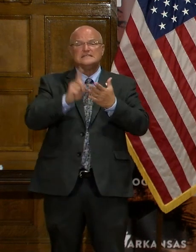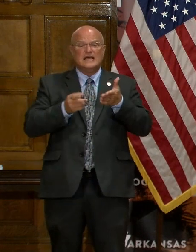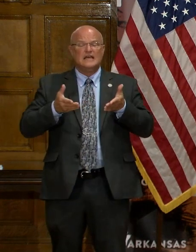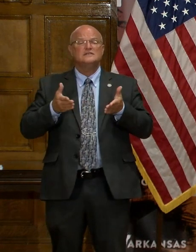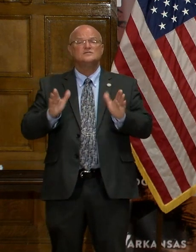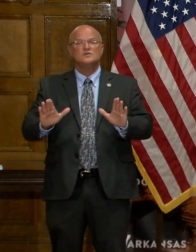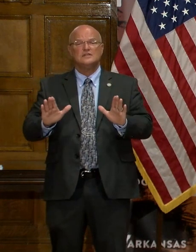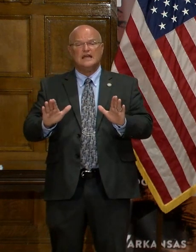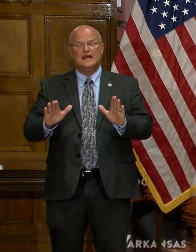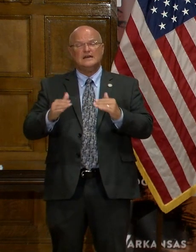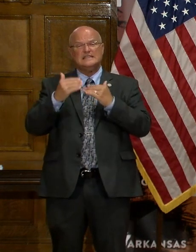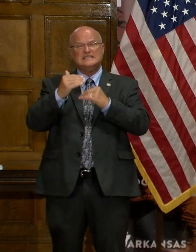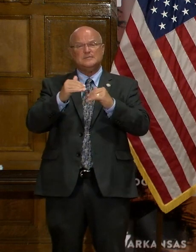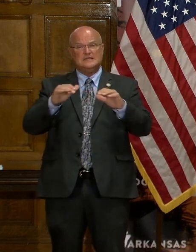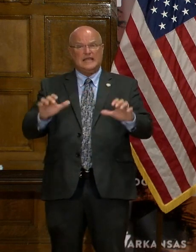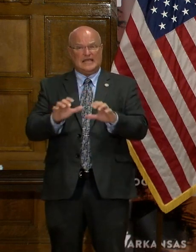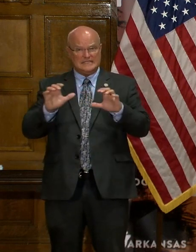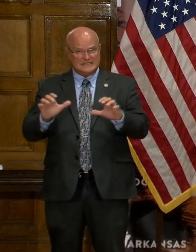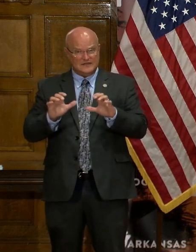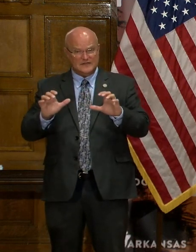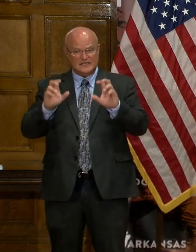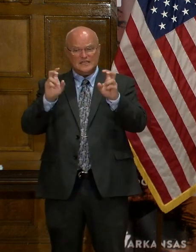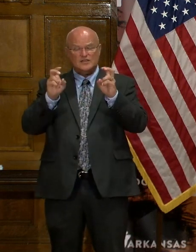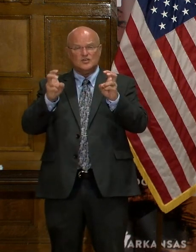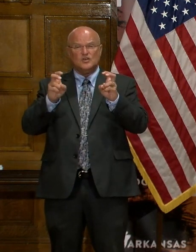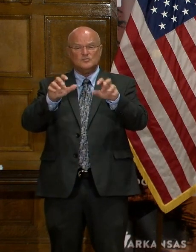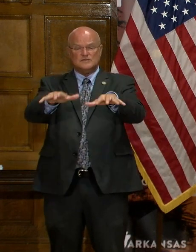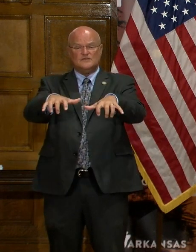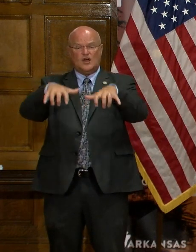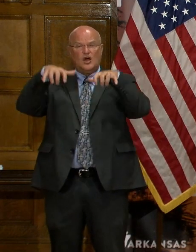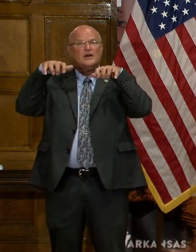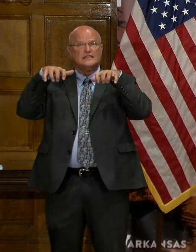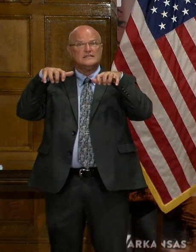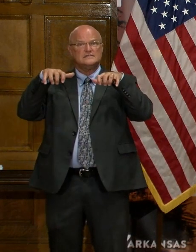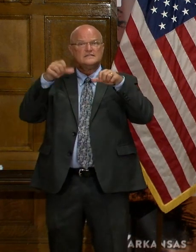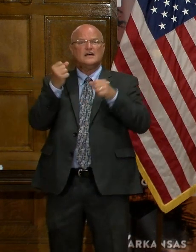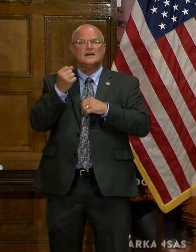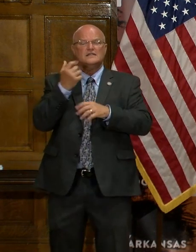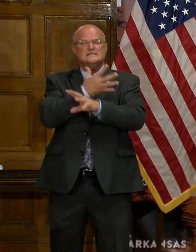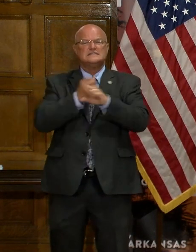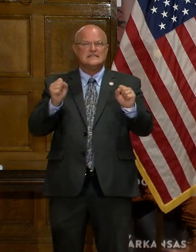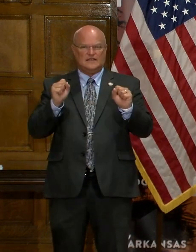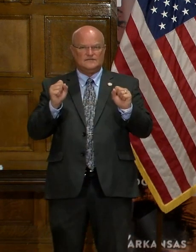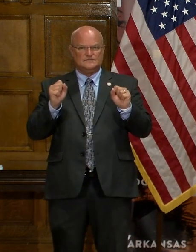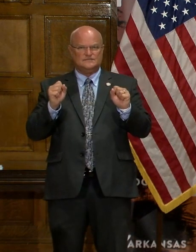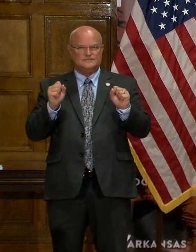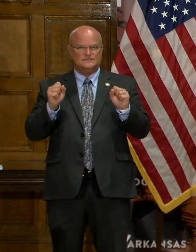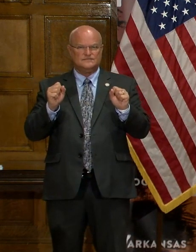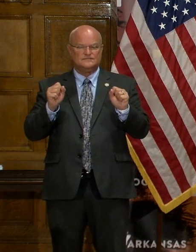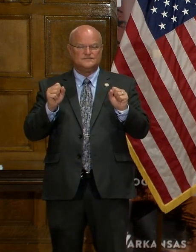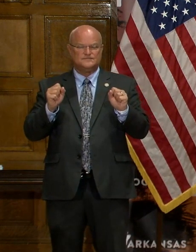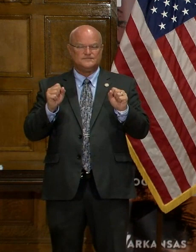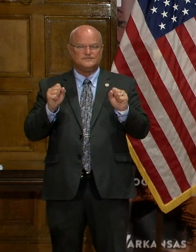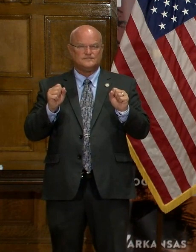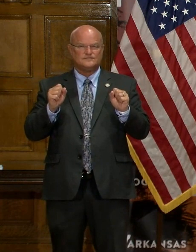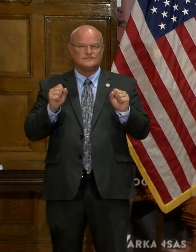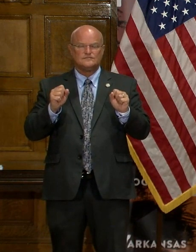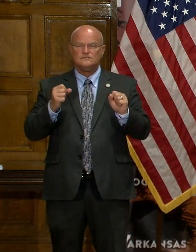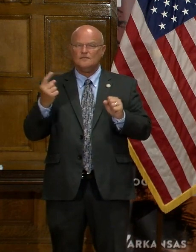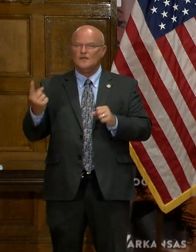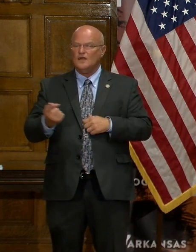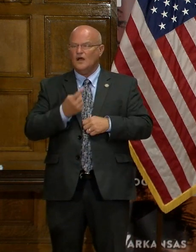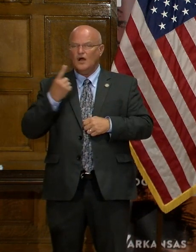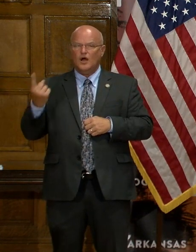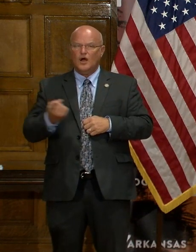allow a limited activity in terms of audience under safe conditions. We'll always